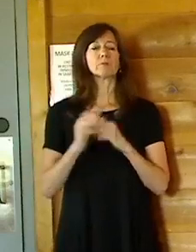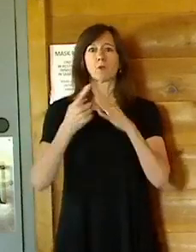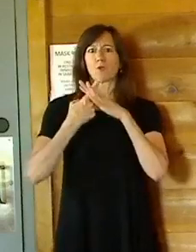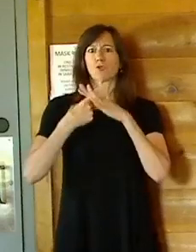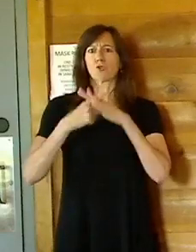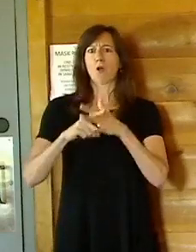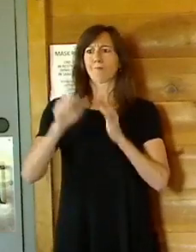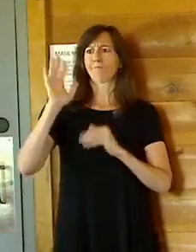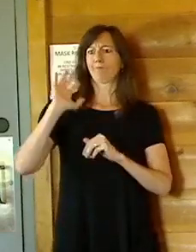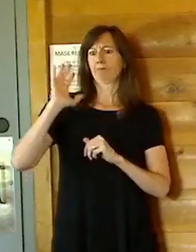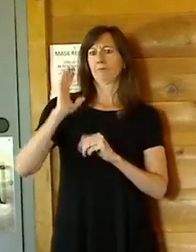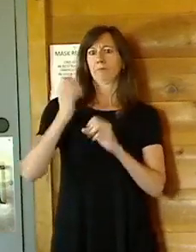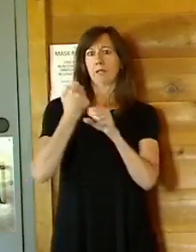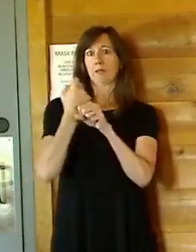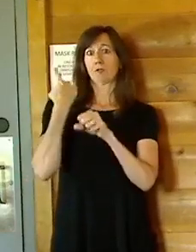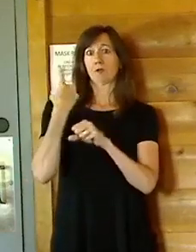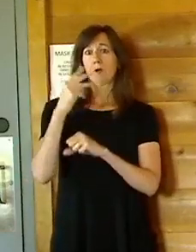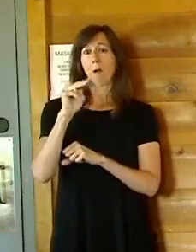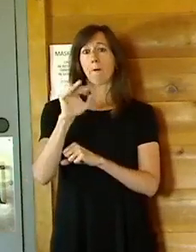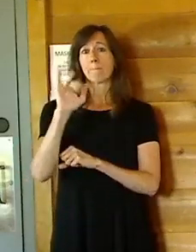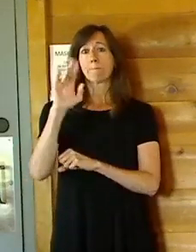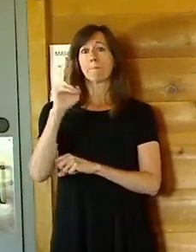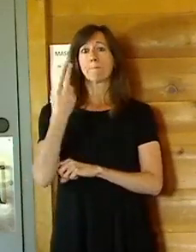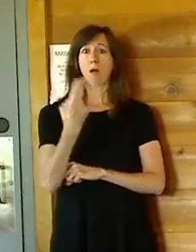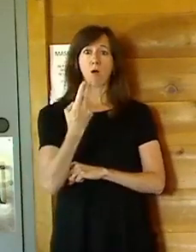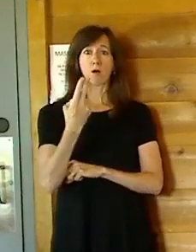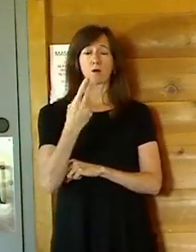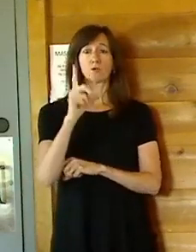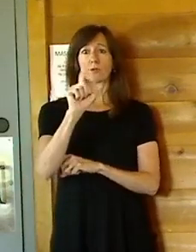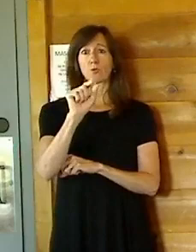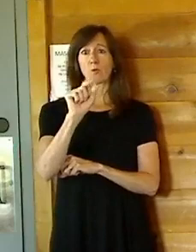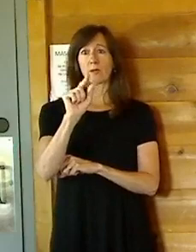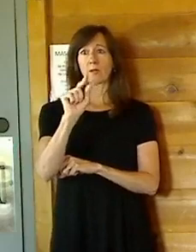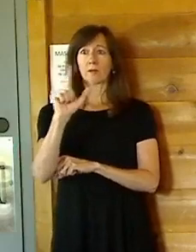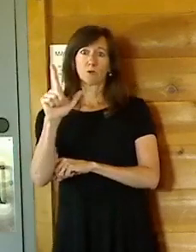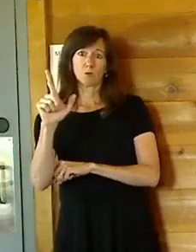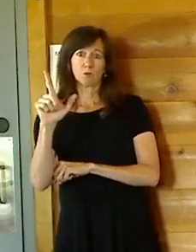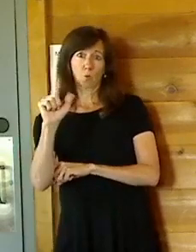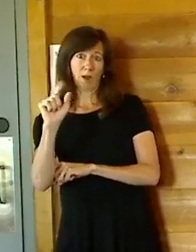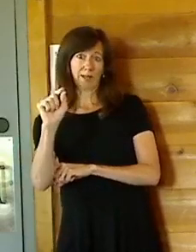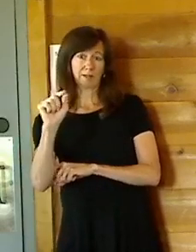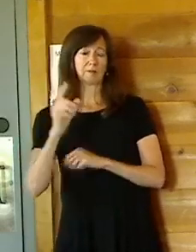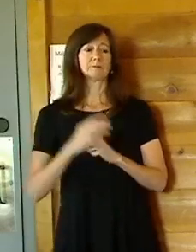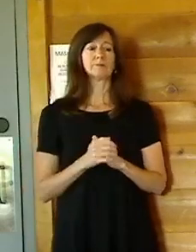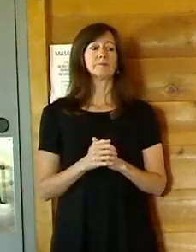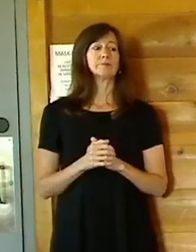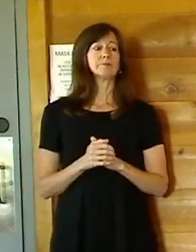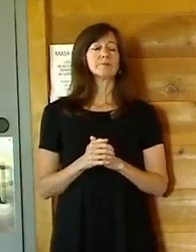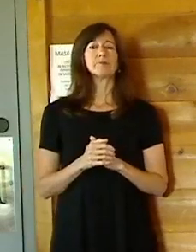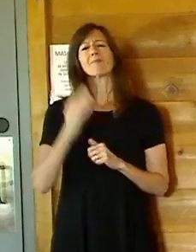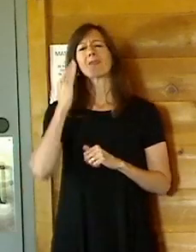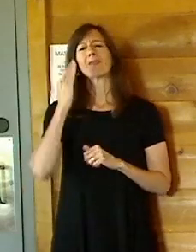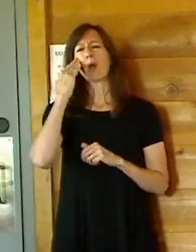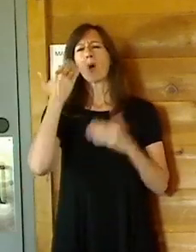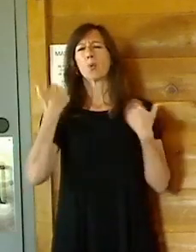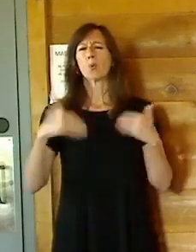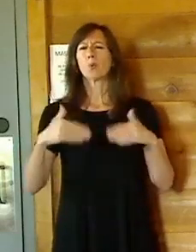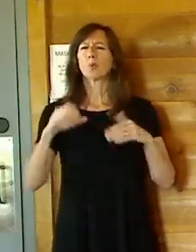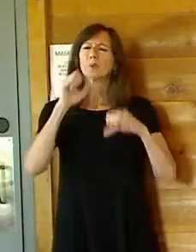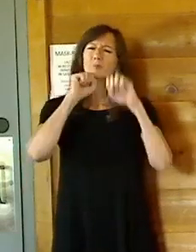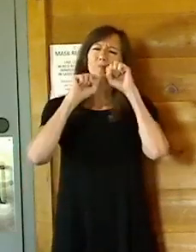March of 2021, 2020 that is. And I know that we all have been through a lot together.